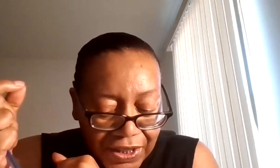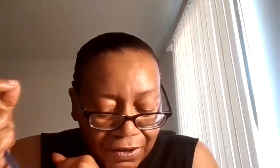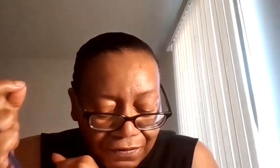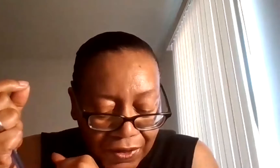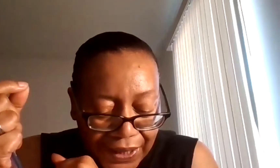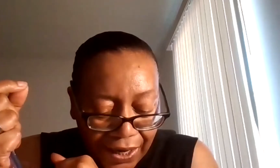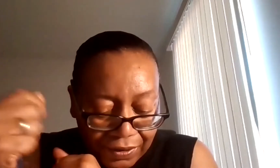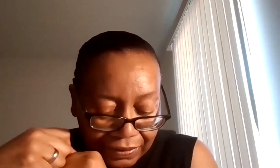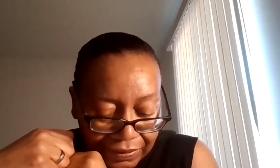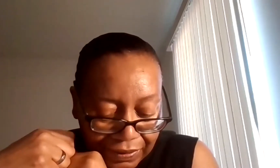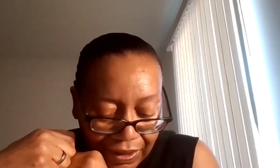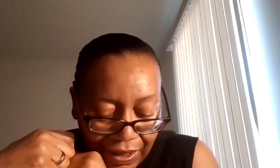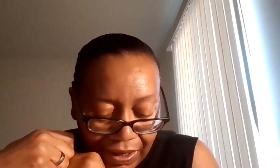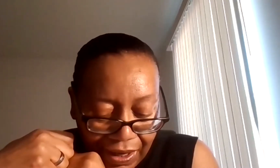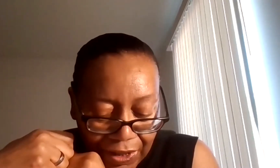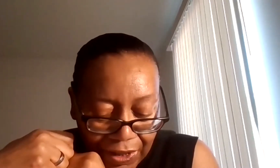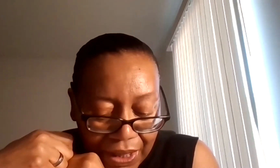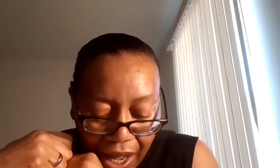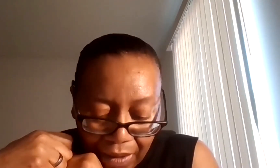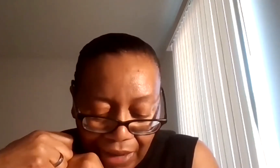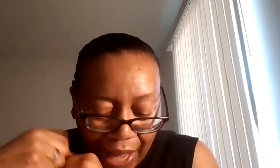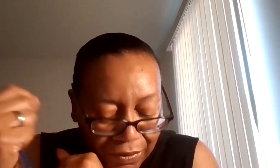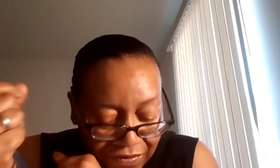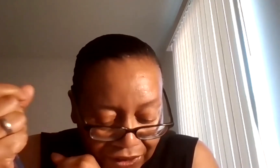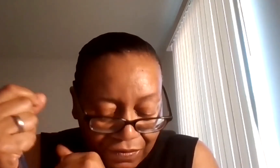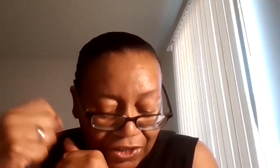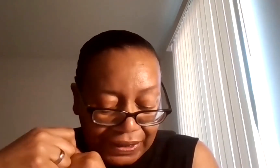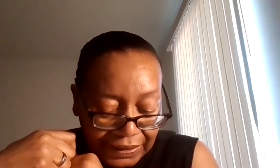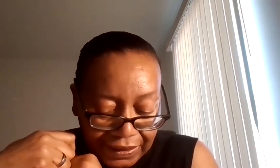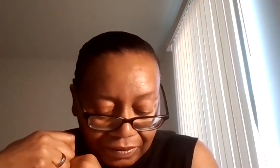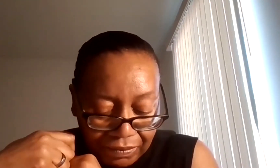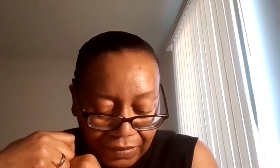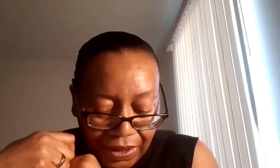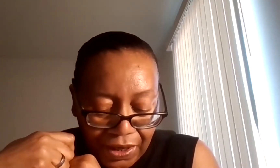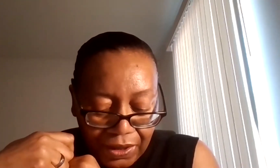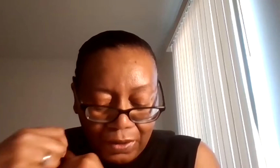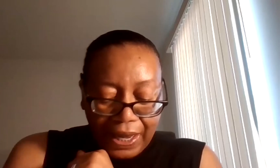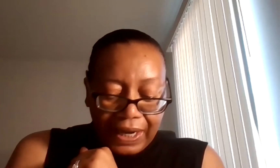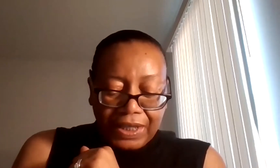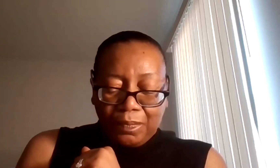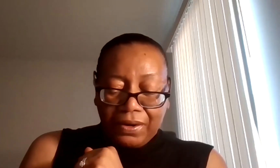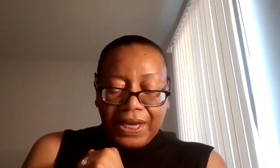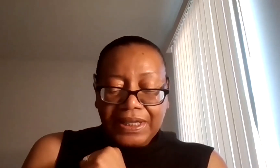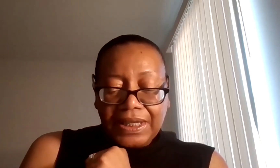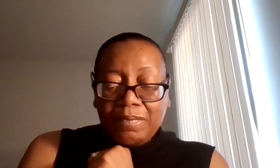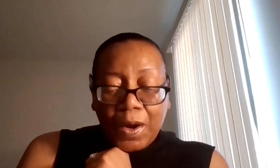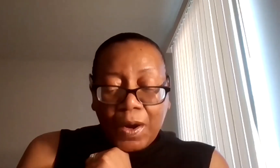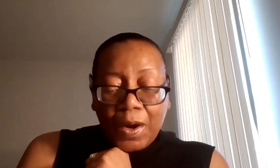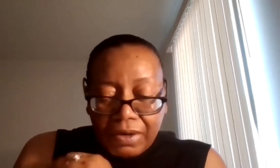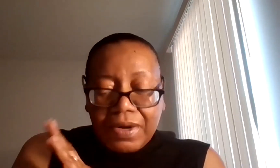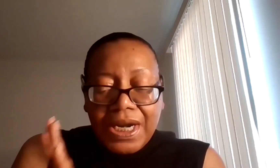they still feel scared. You become hypervigilant. You can experience